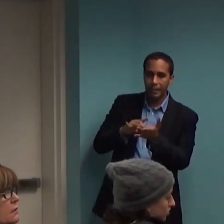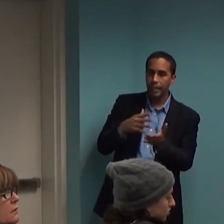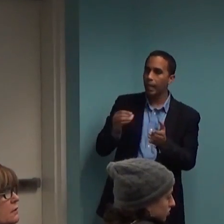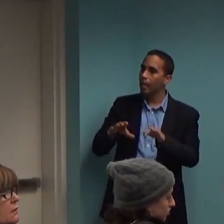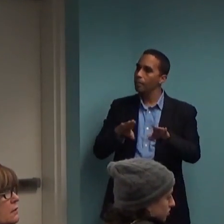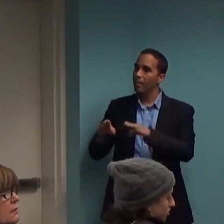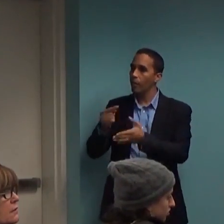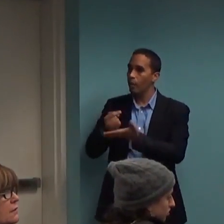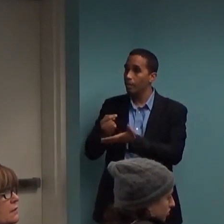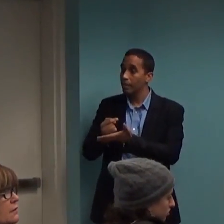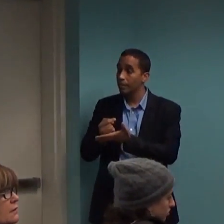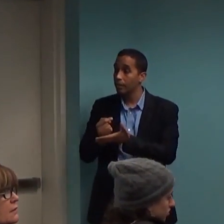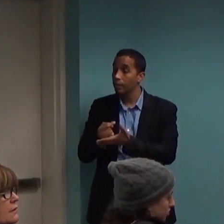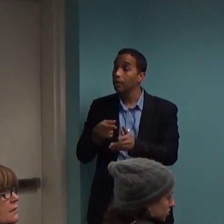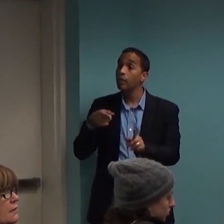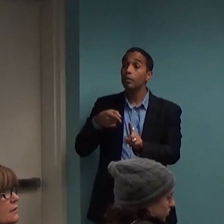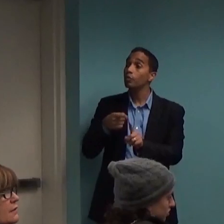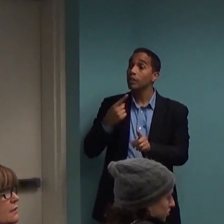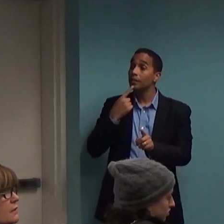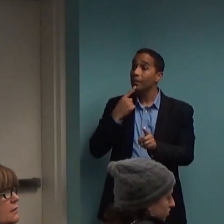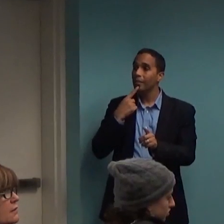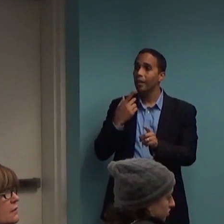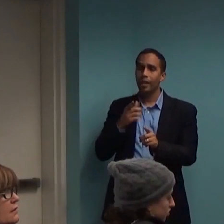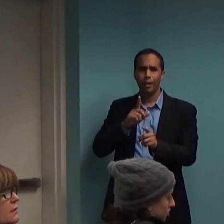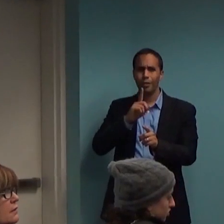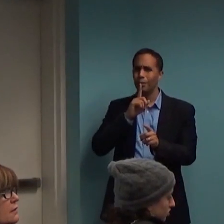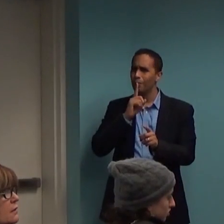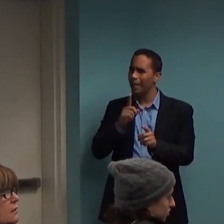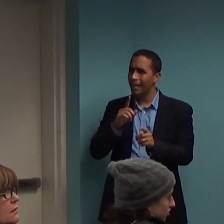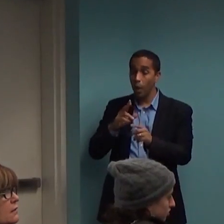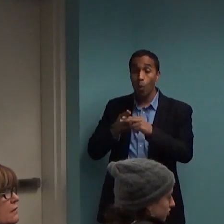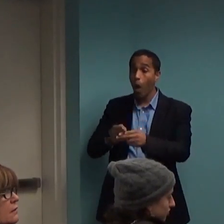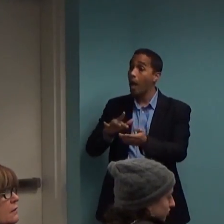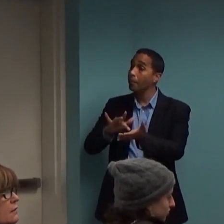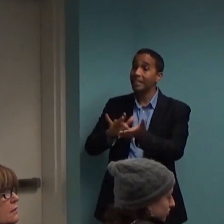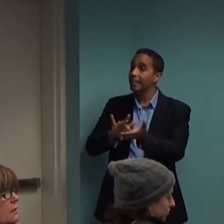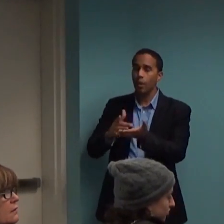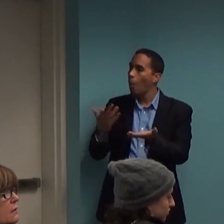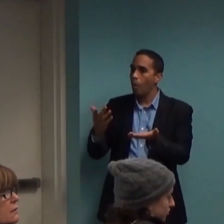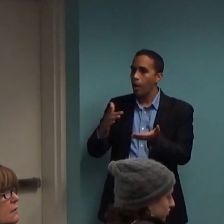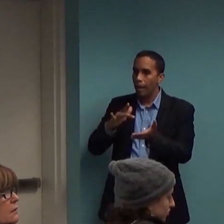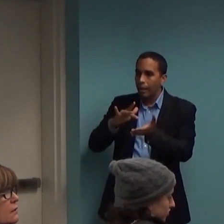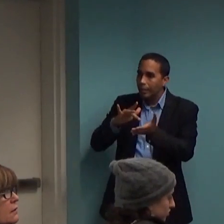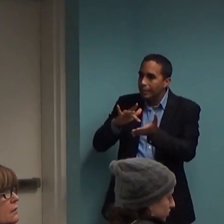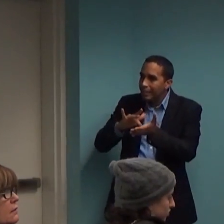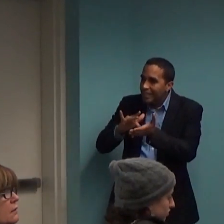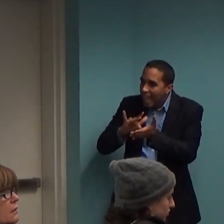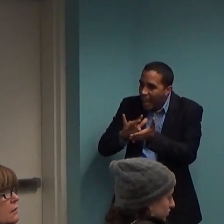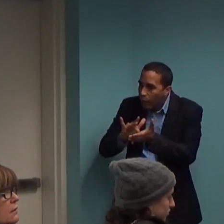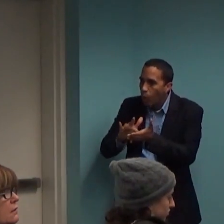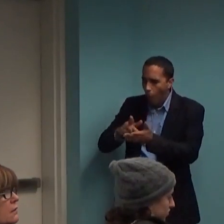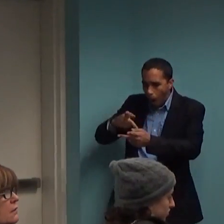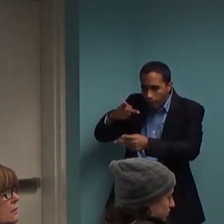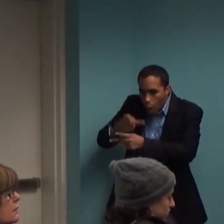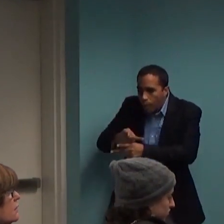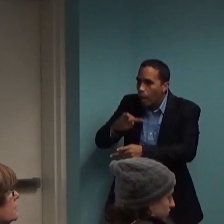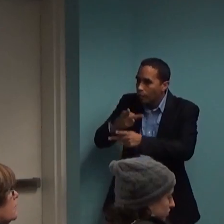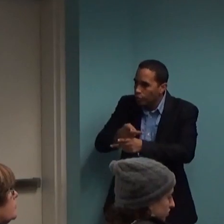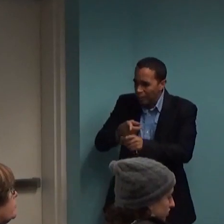it medication. It was psychopharmacology at its best in a way that nobody could replicate in private practice or would. And I think that's the